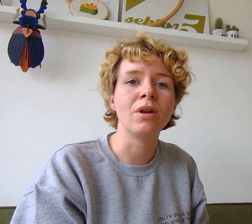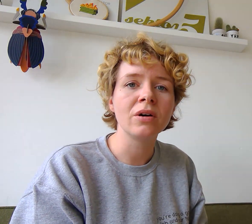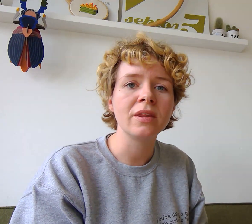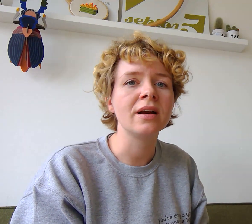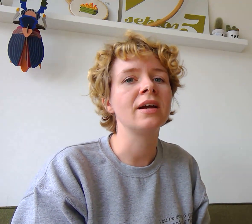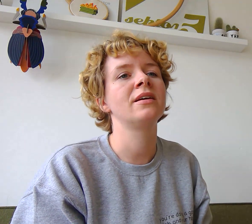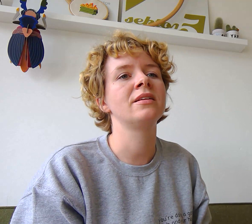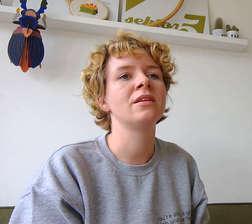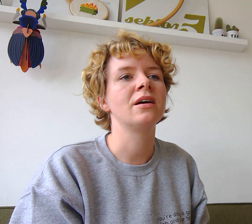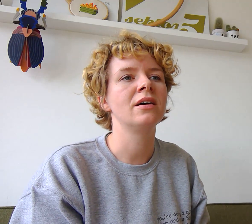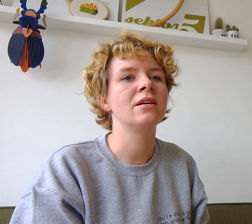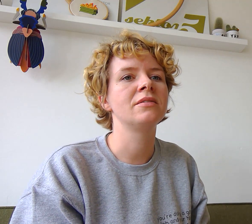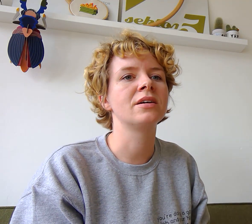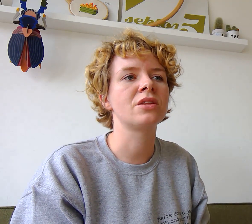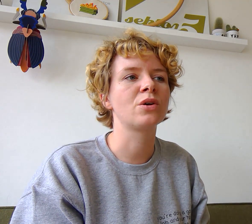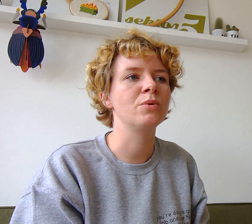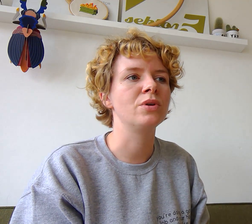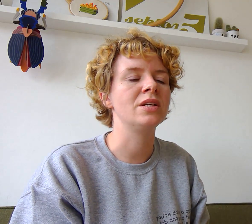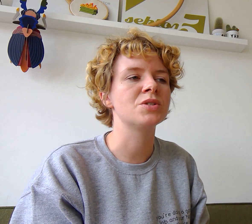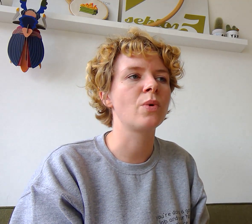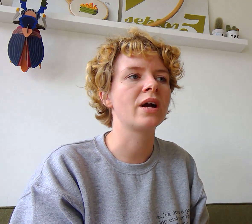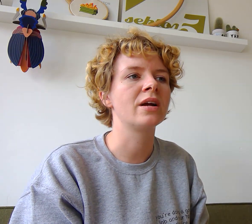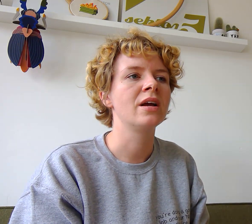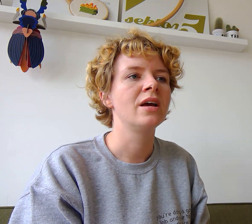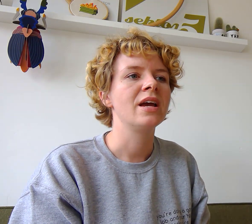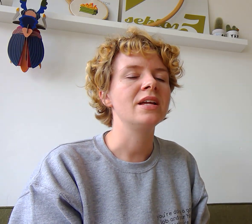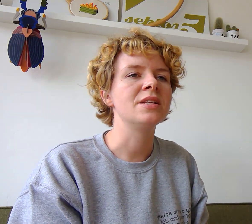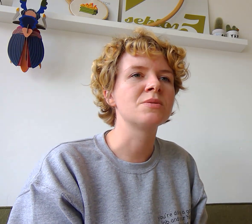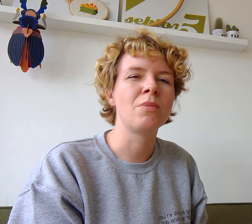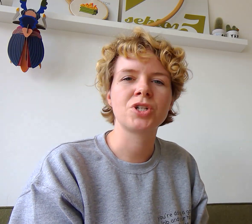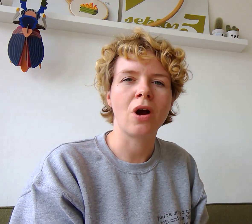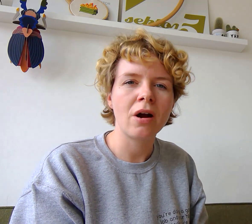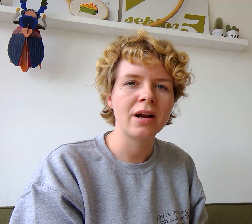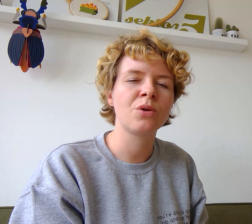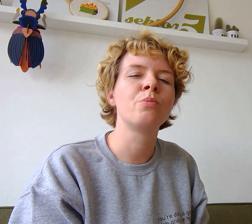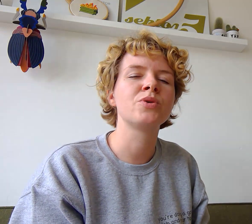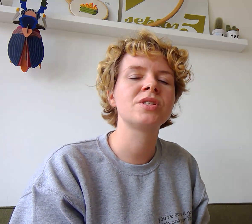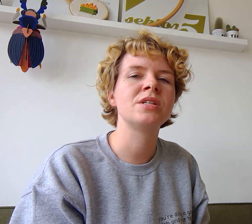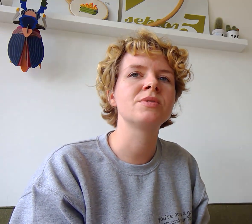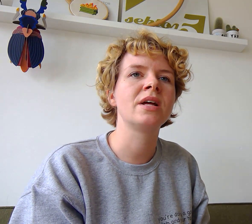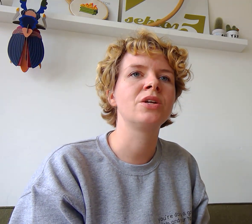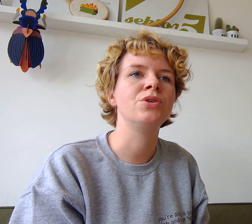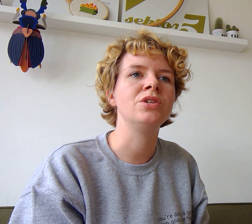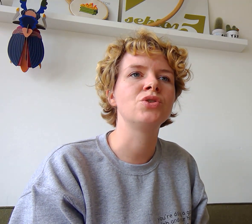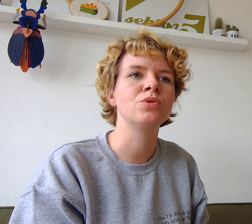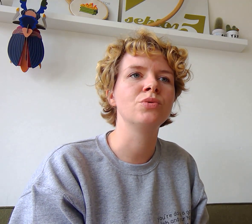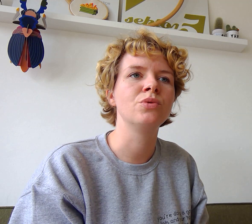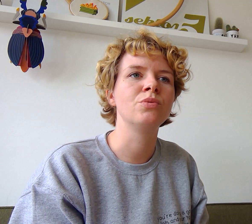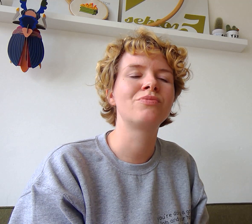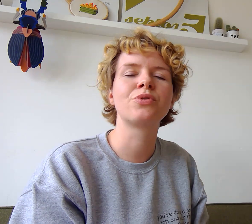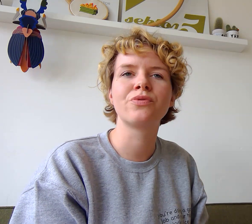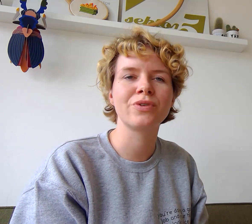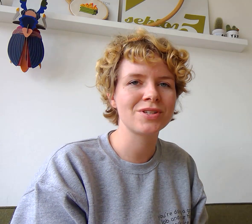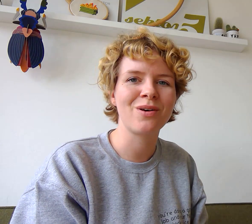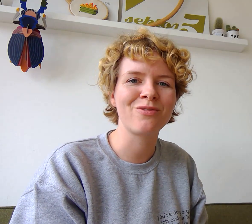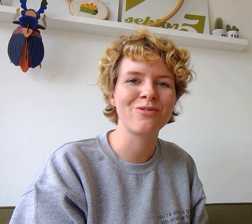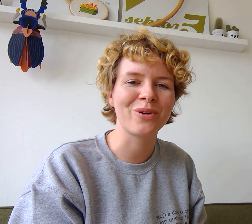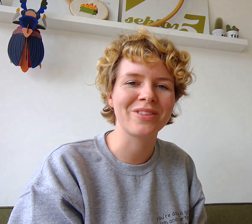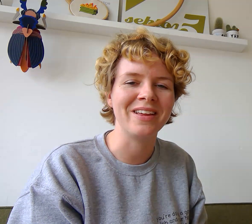belong there. And then there's other communities where it's much harder and almost seems like you need to prove yourself worthy